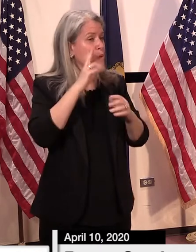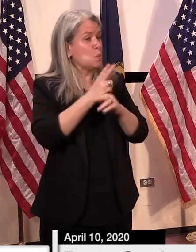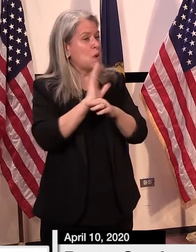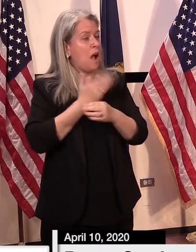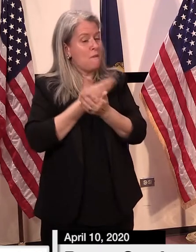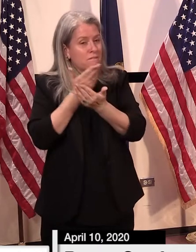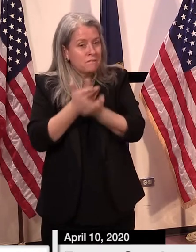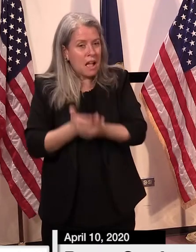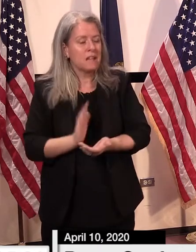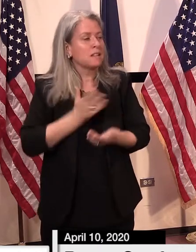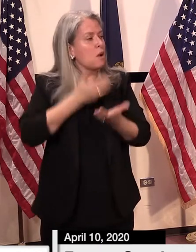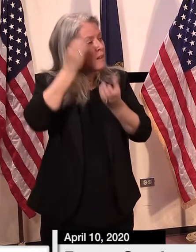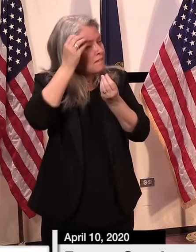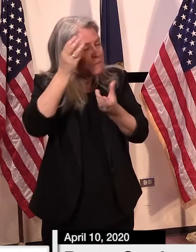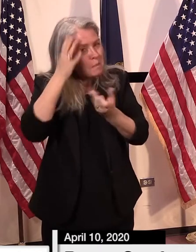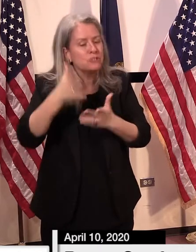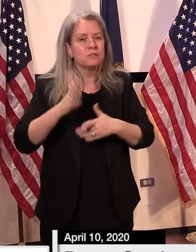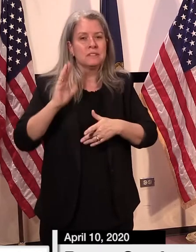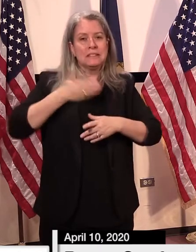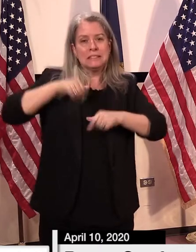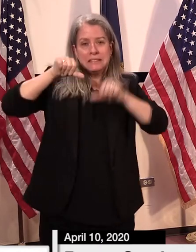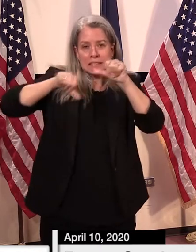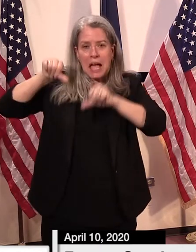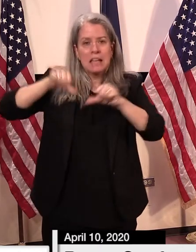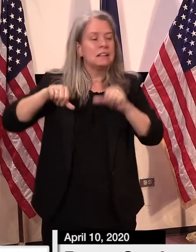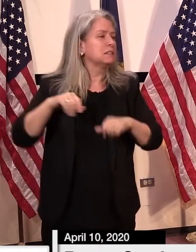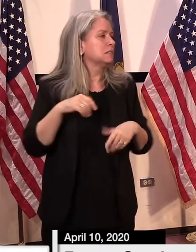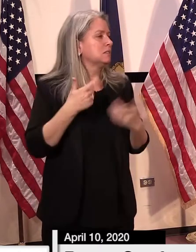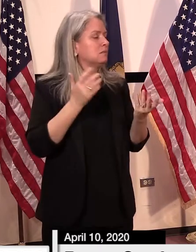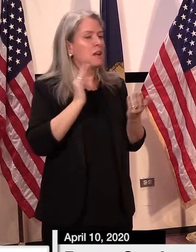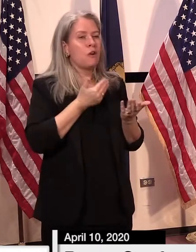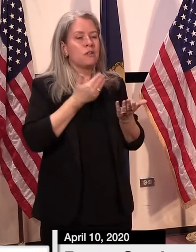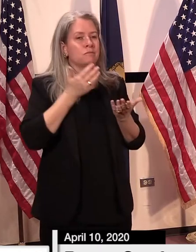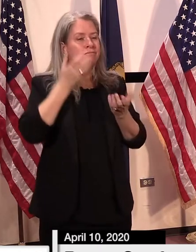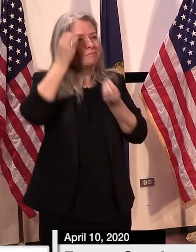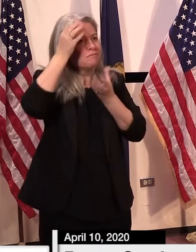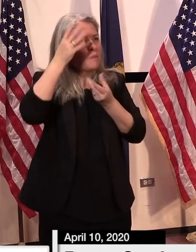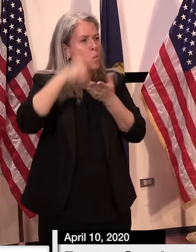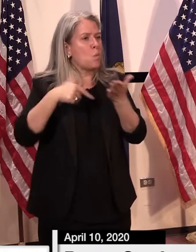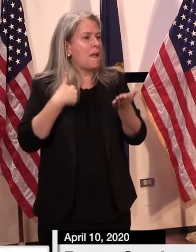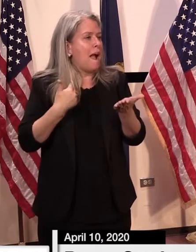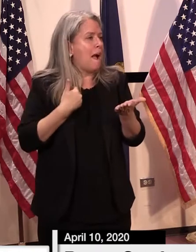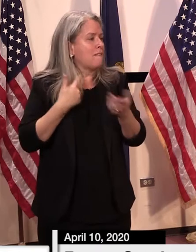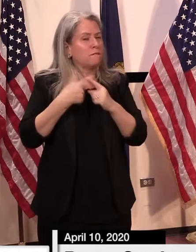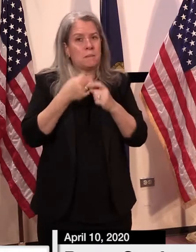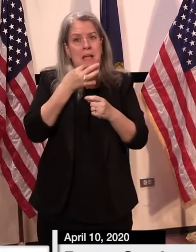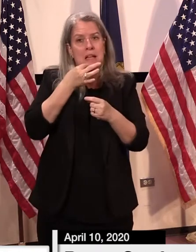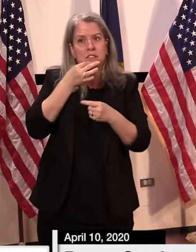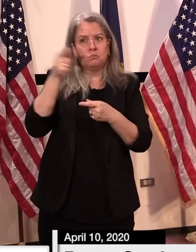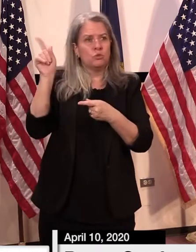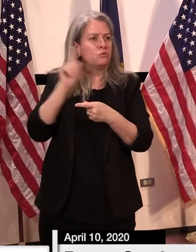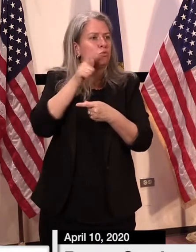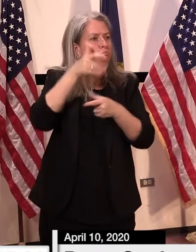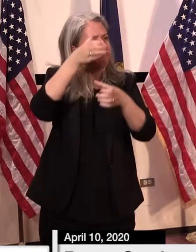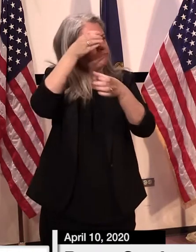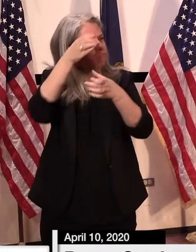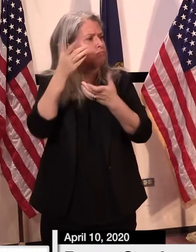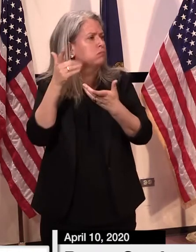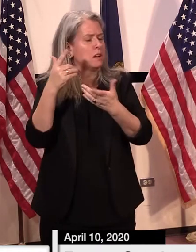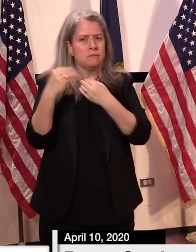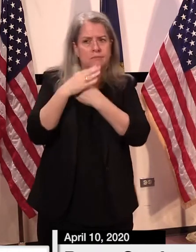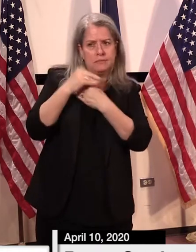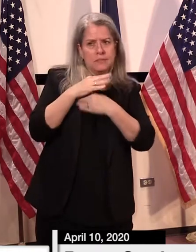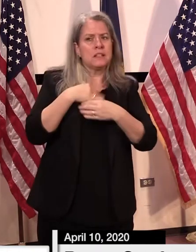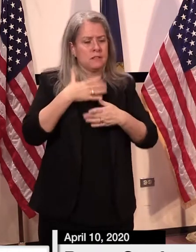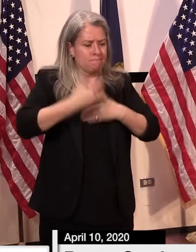based on information, the science, and the best information from our experts as well, and take this case by